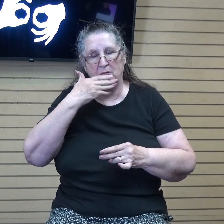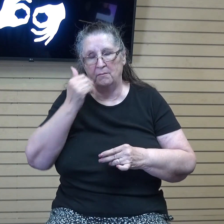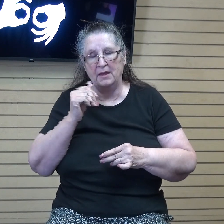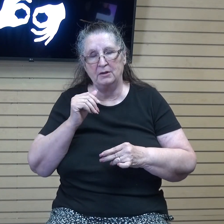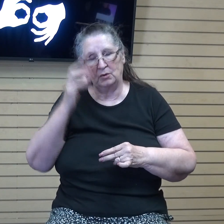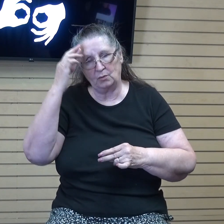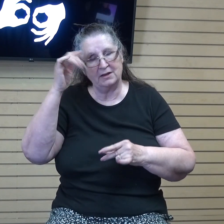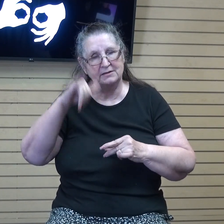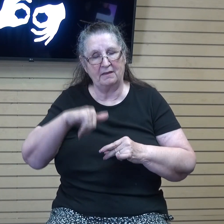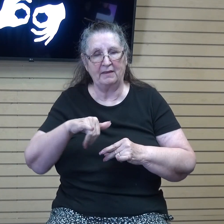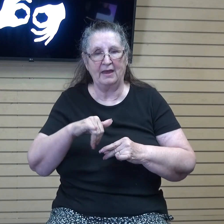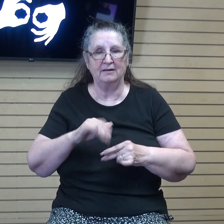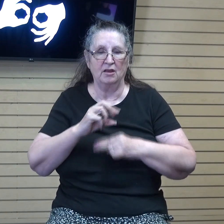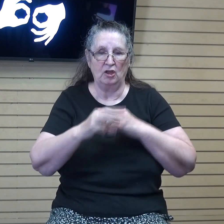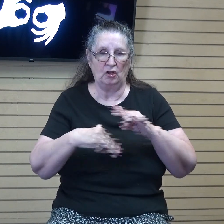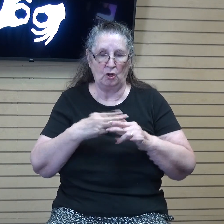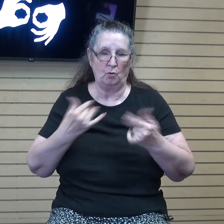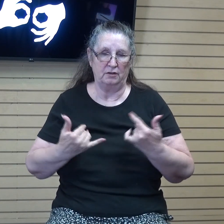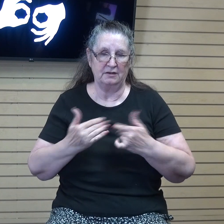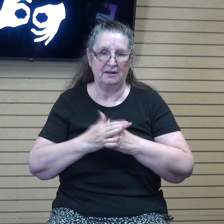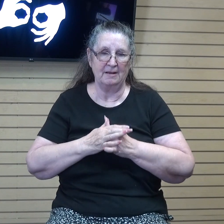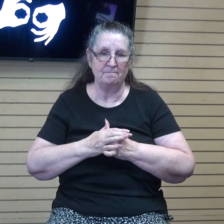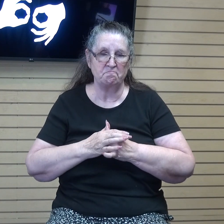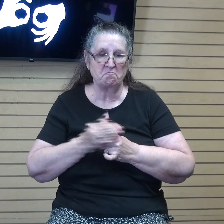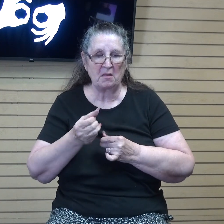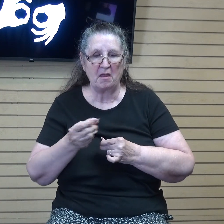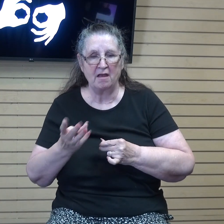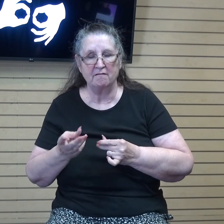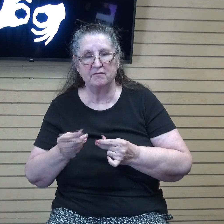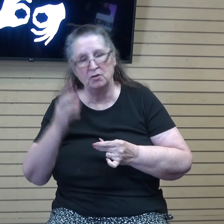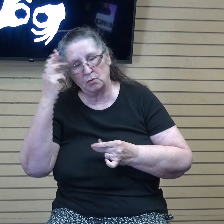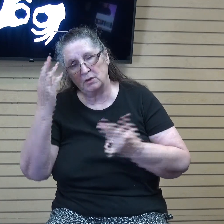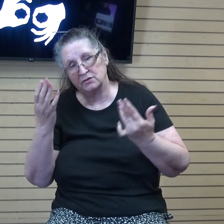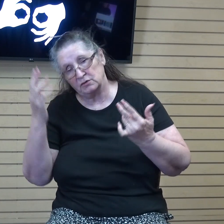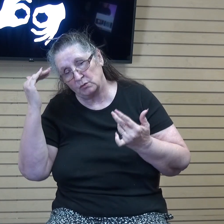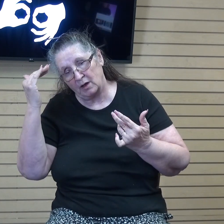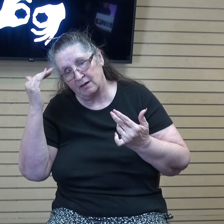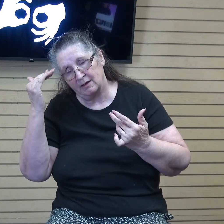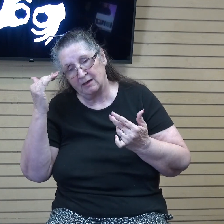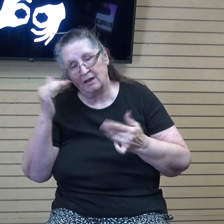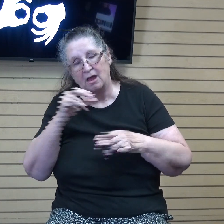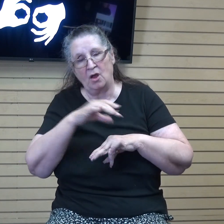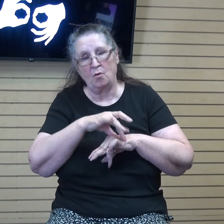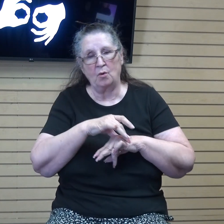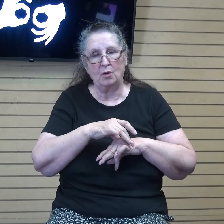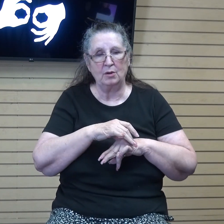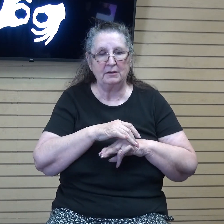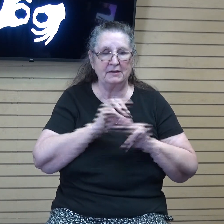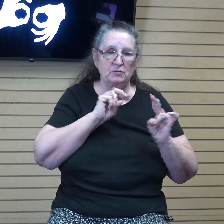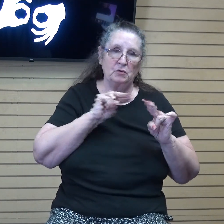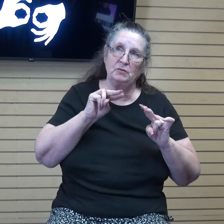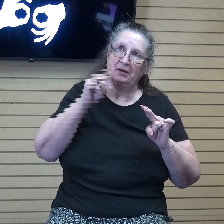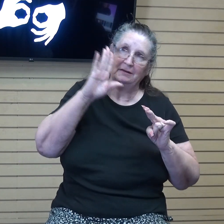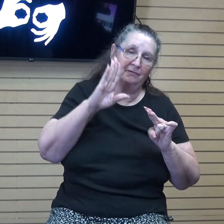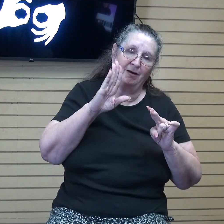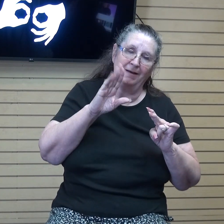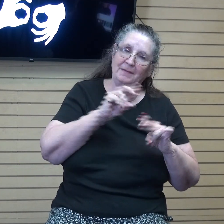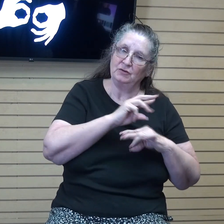And here are a few reasons why. We live in a world with a very worldly view of God. Many people live in